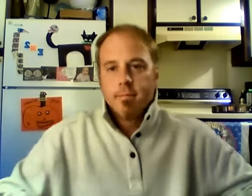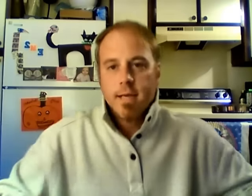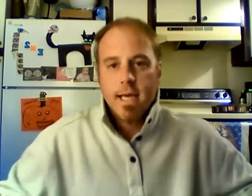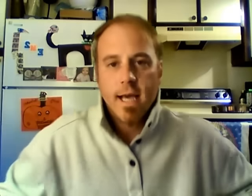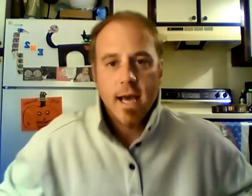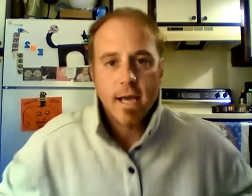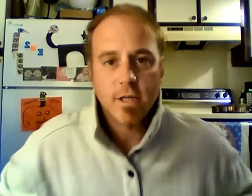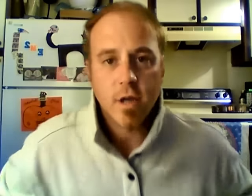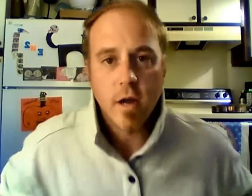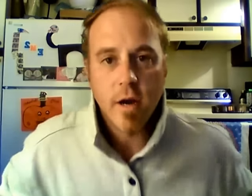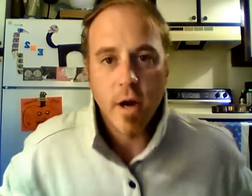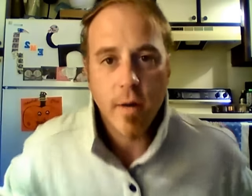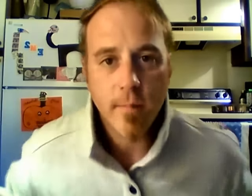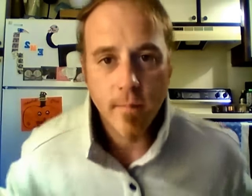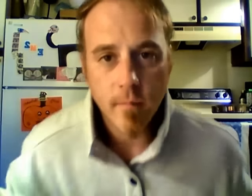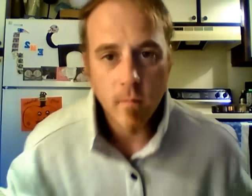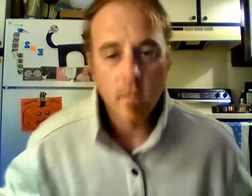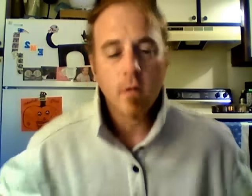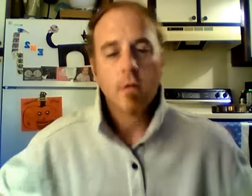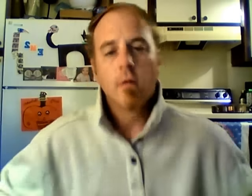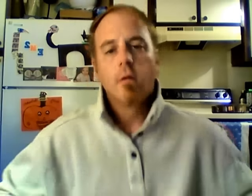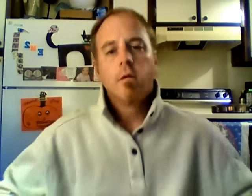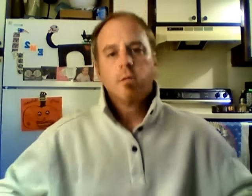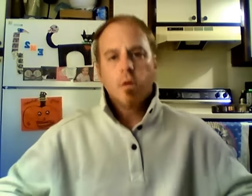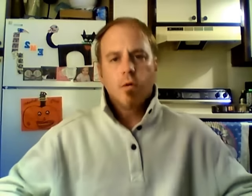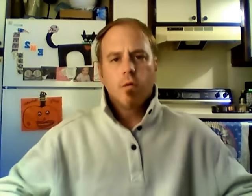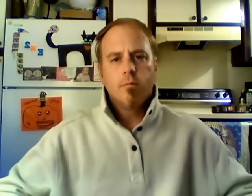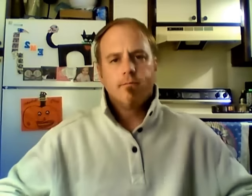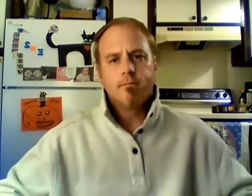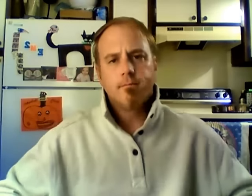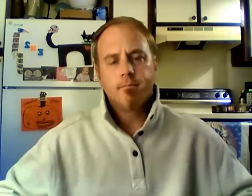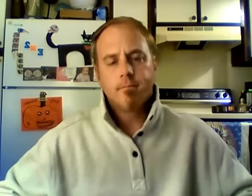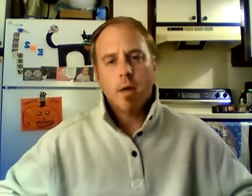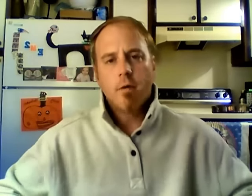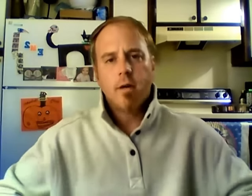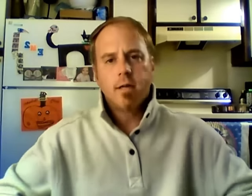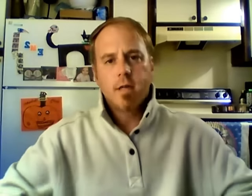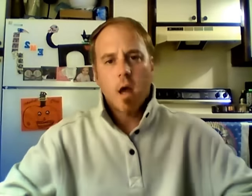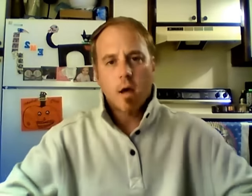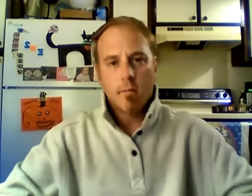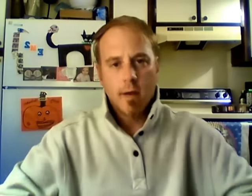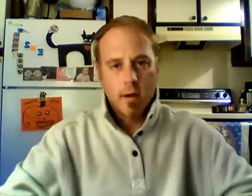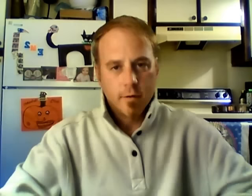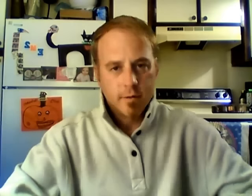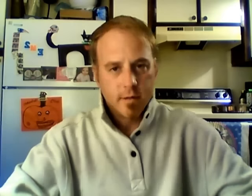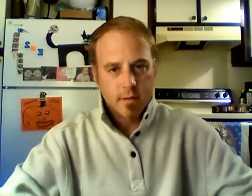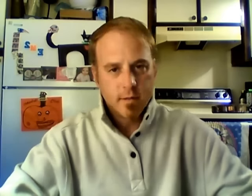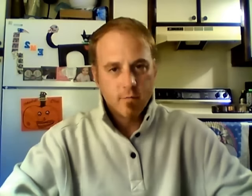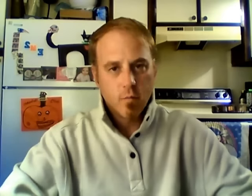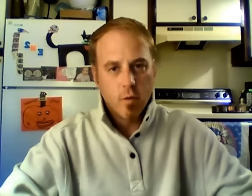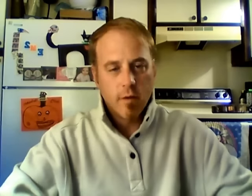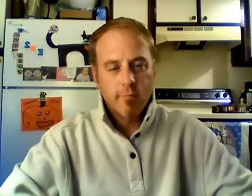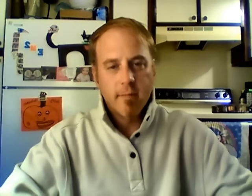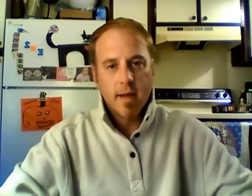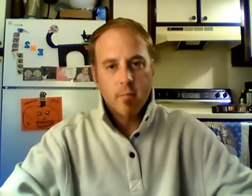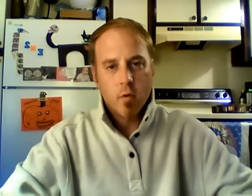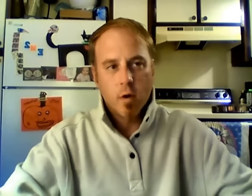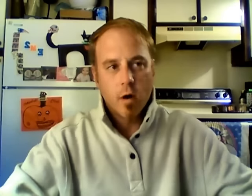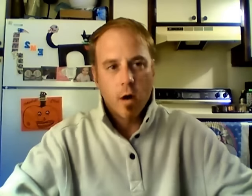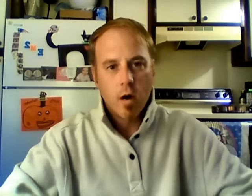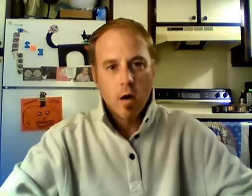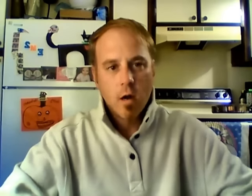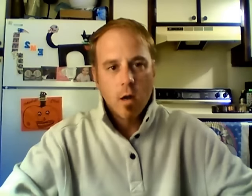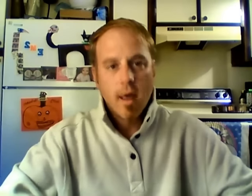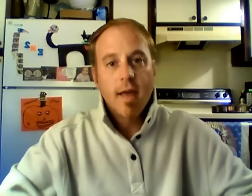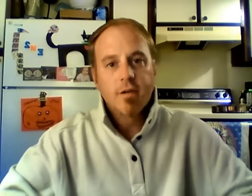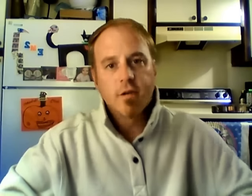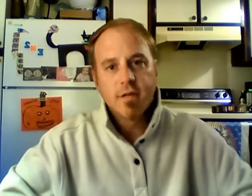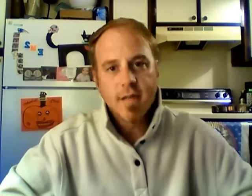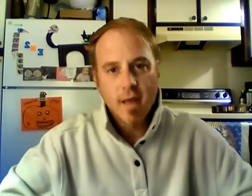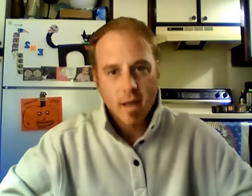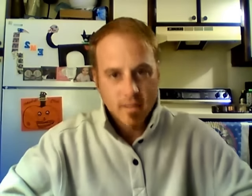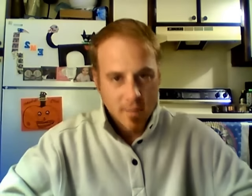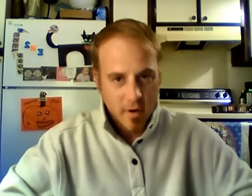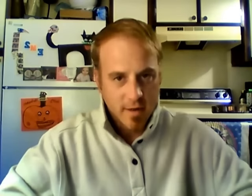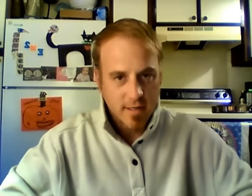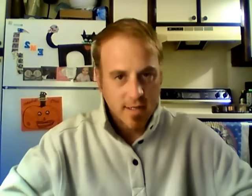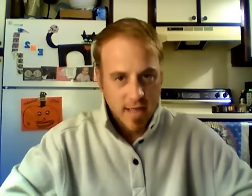Hey guys, Shawn here. So I wanted to talk about one of my more interesting experiences